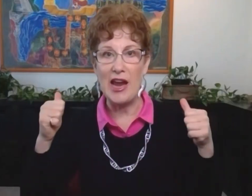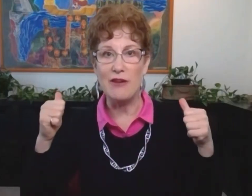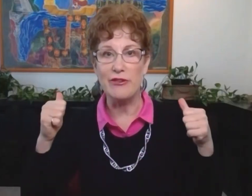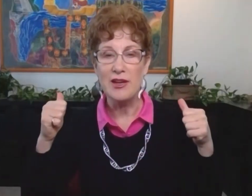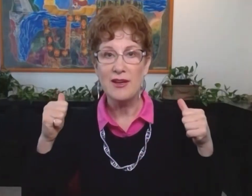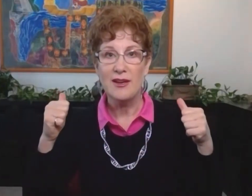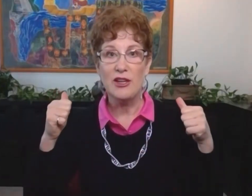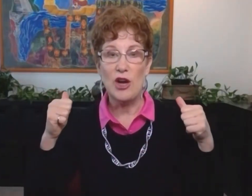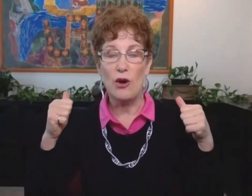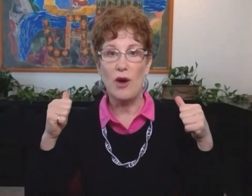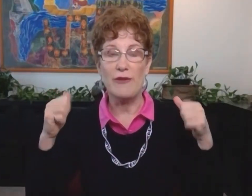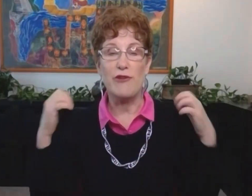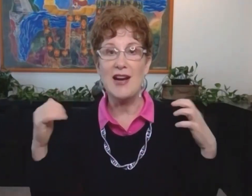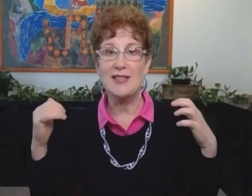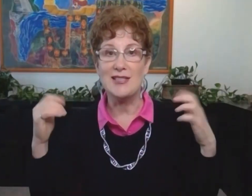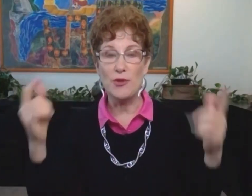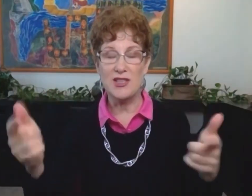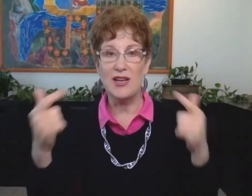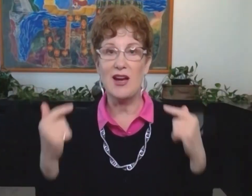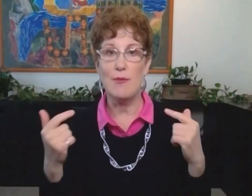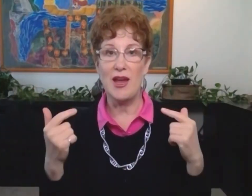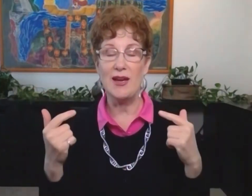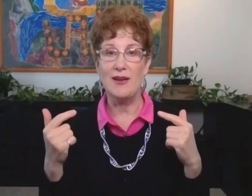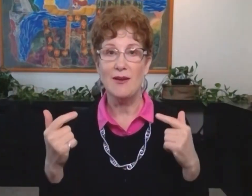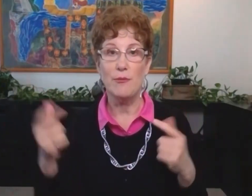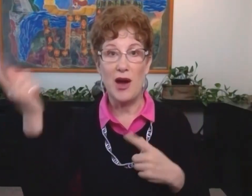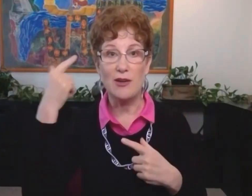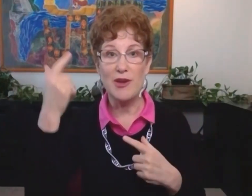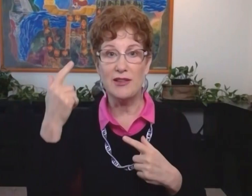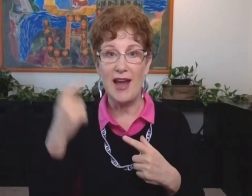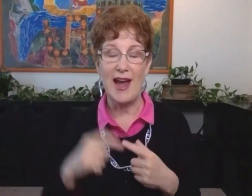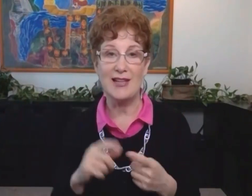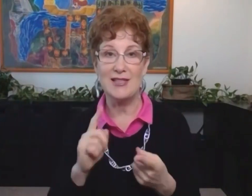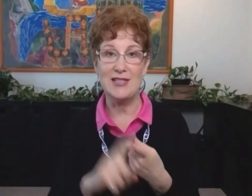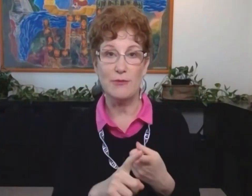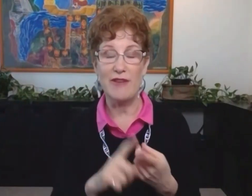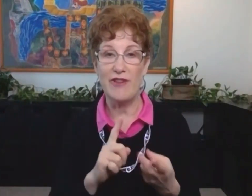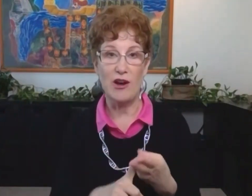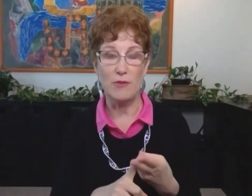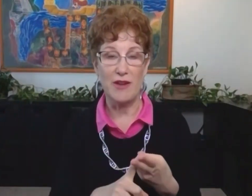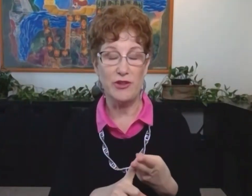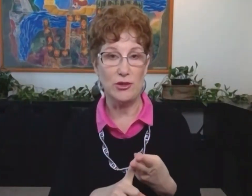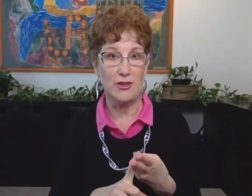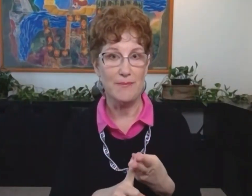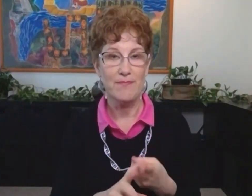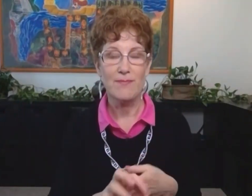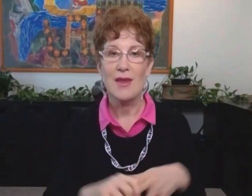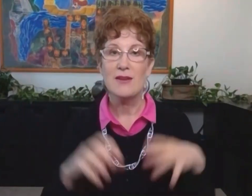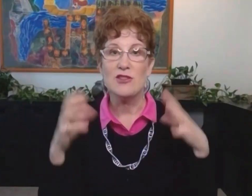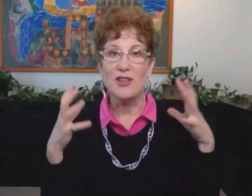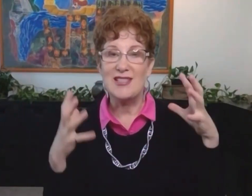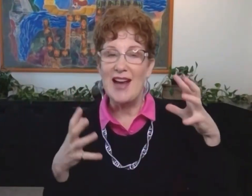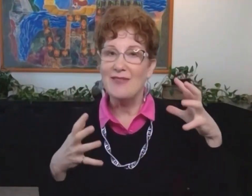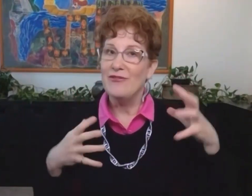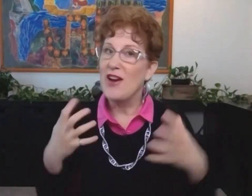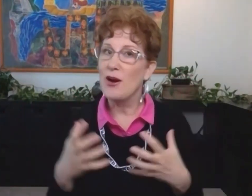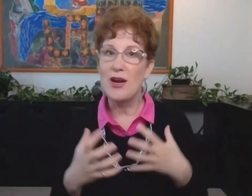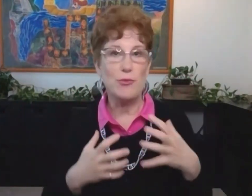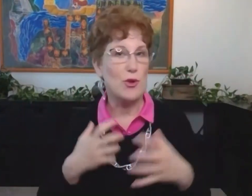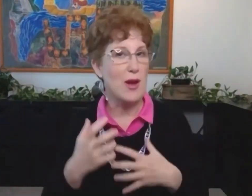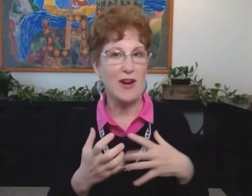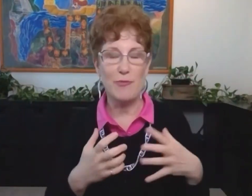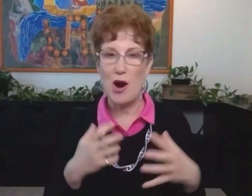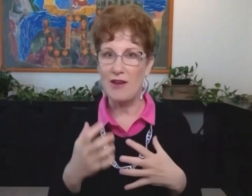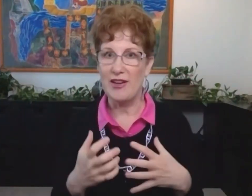back in the cave, you know, afraid that someone's going to come in, bonk me on the head and steal my fire and my food. So it's that